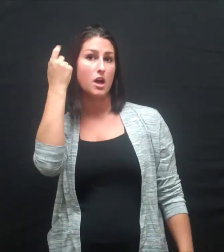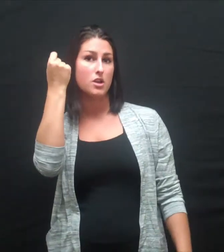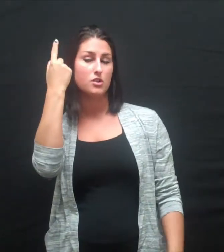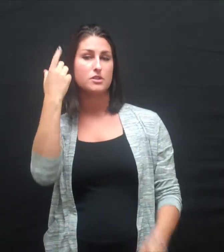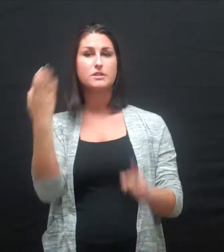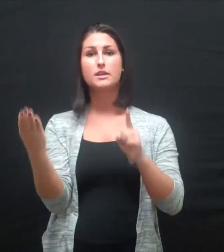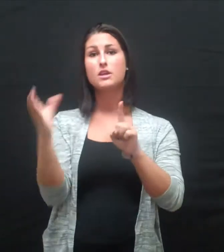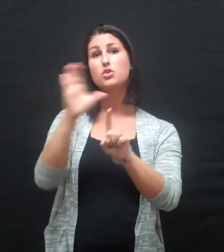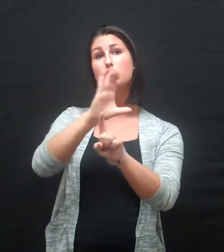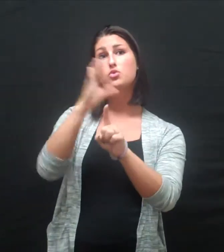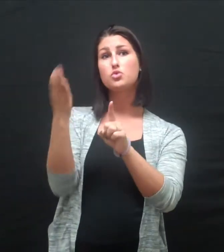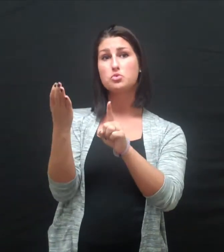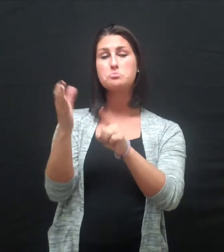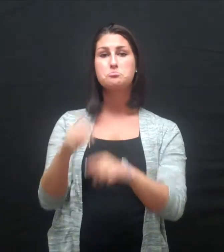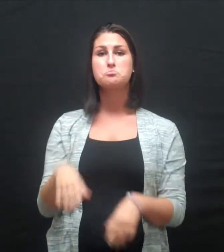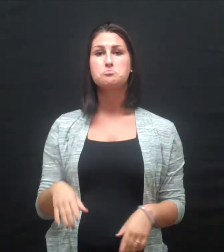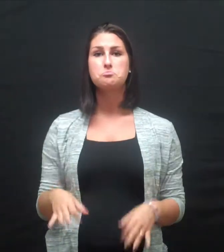possible oppression they may have faced.